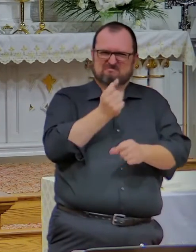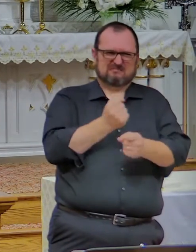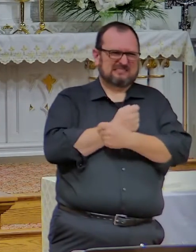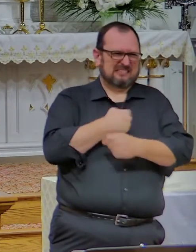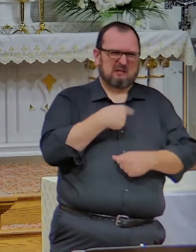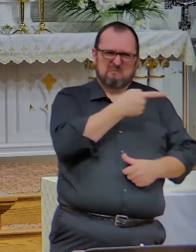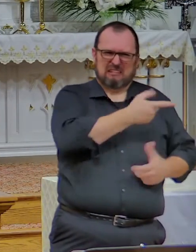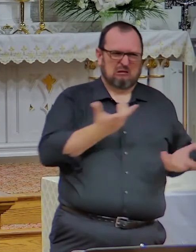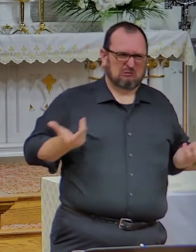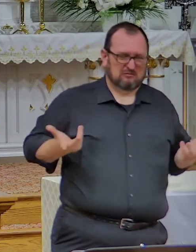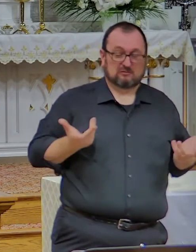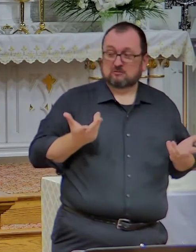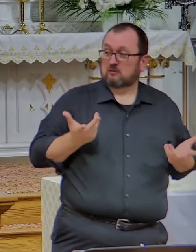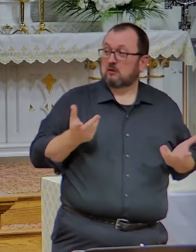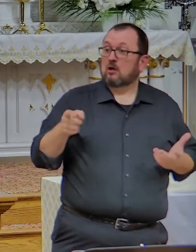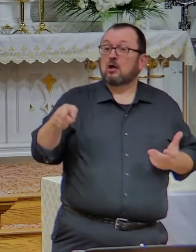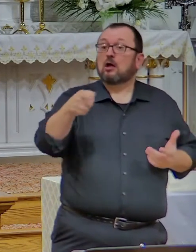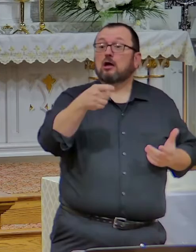And you say,